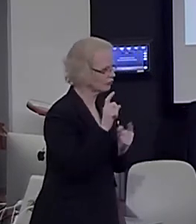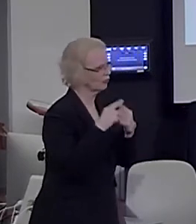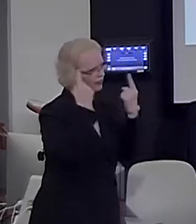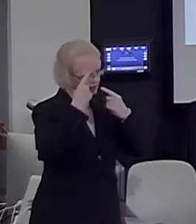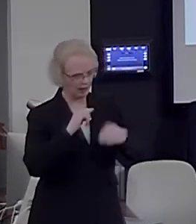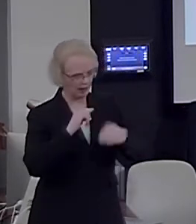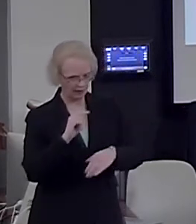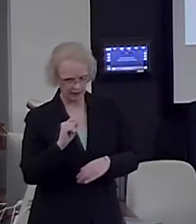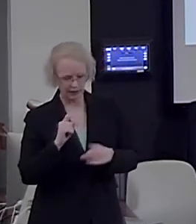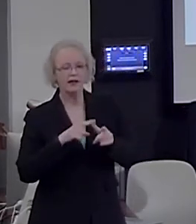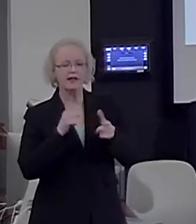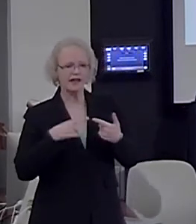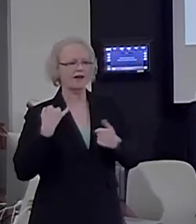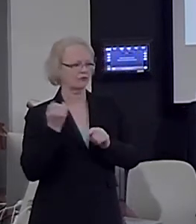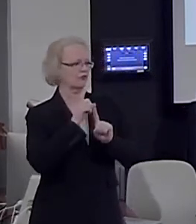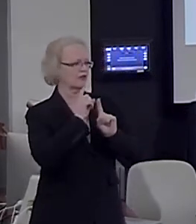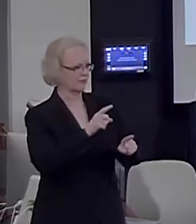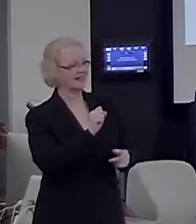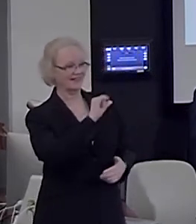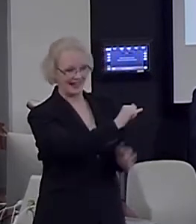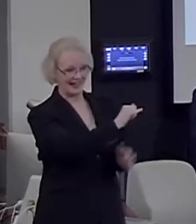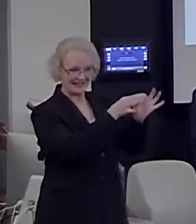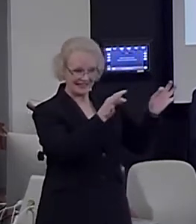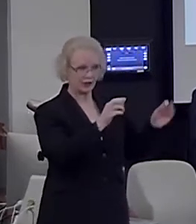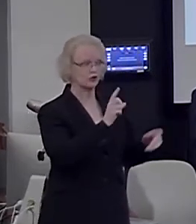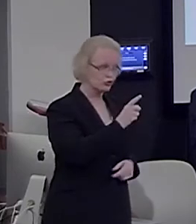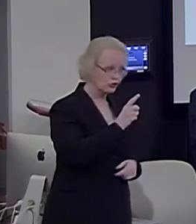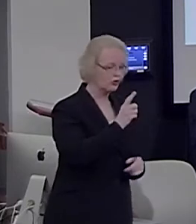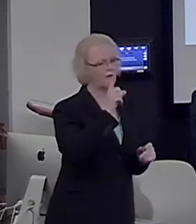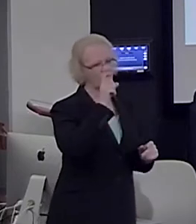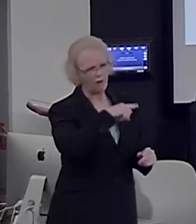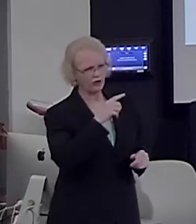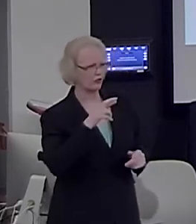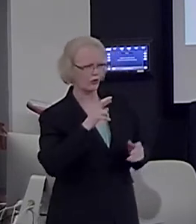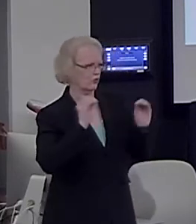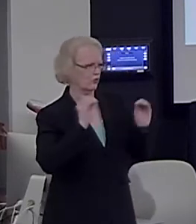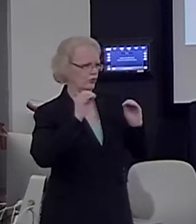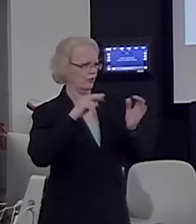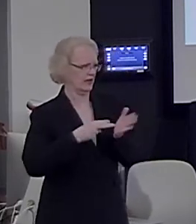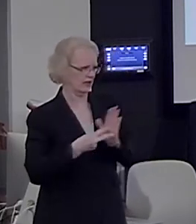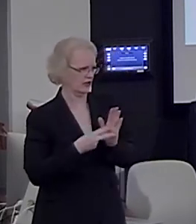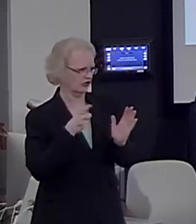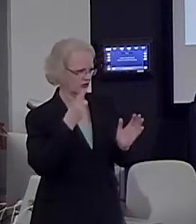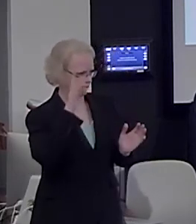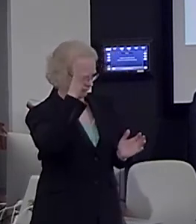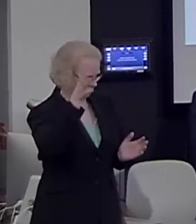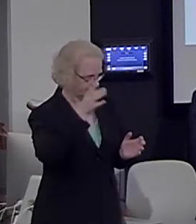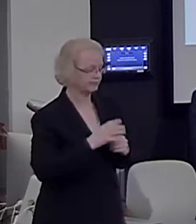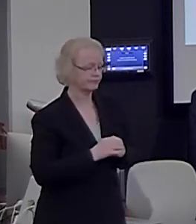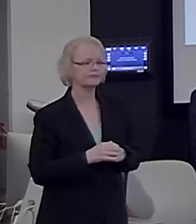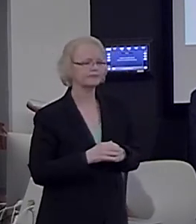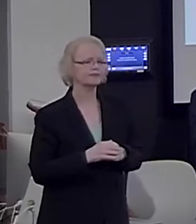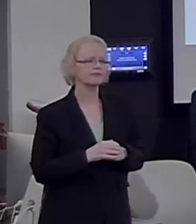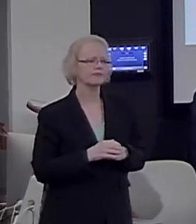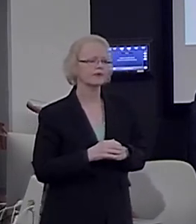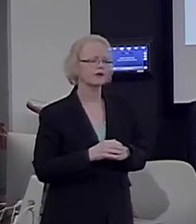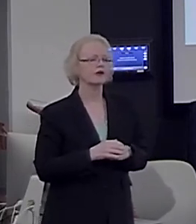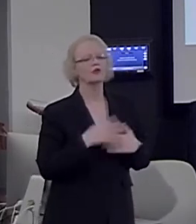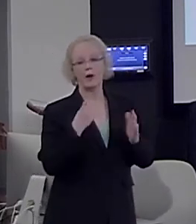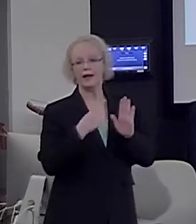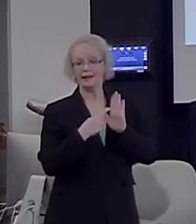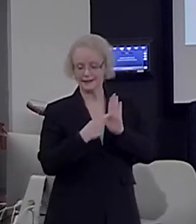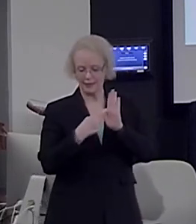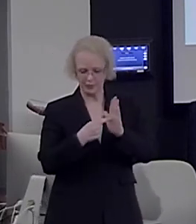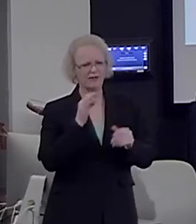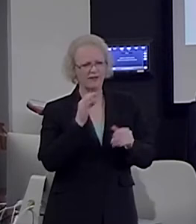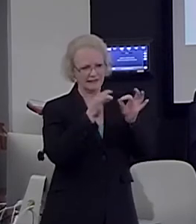then they had to respond, is this true, is this false, or is it meaningless? Is it gibberish? Okay? So, as one example